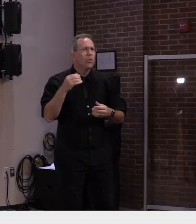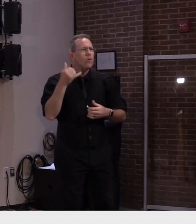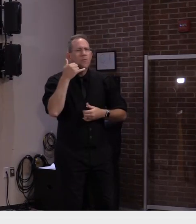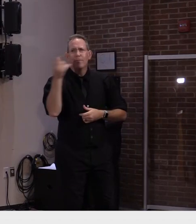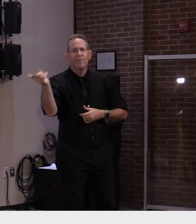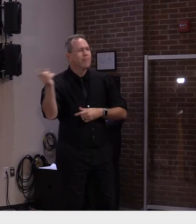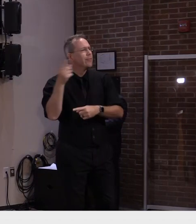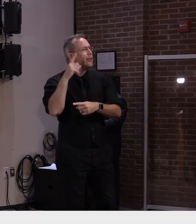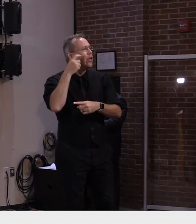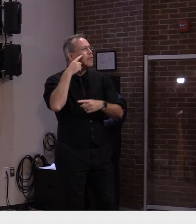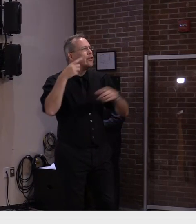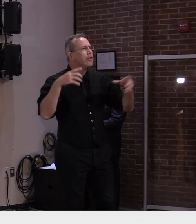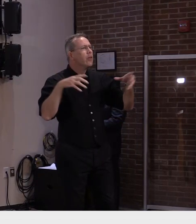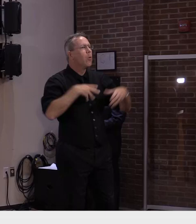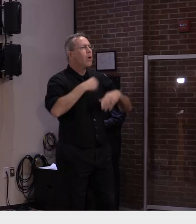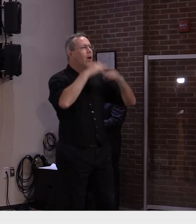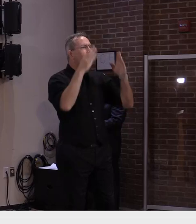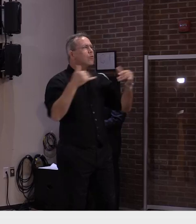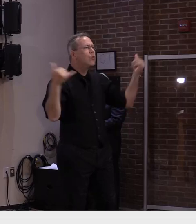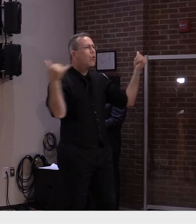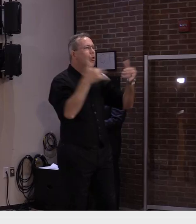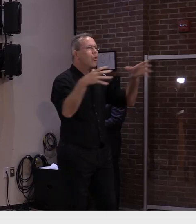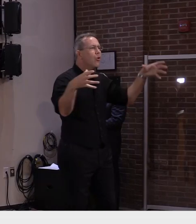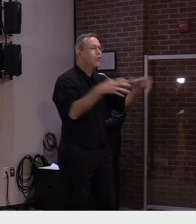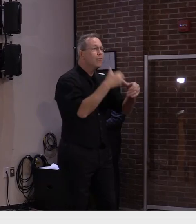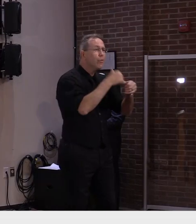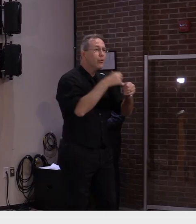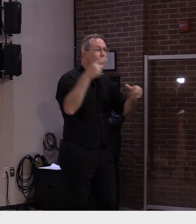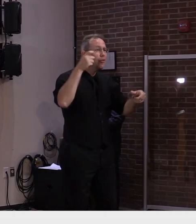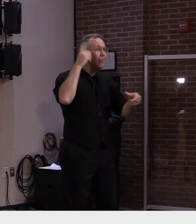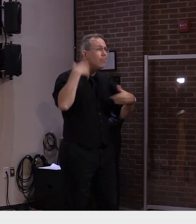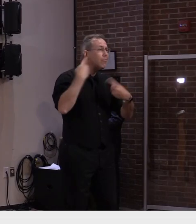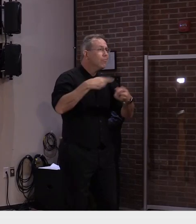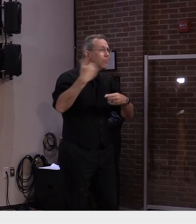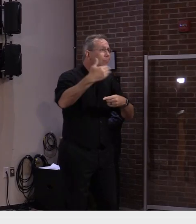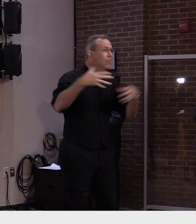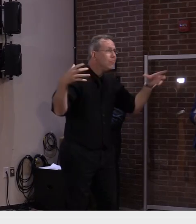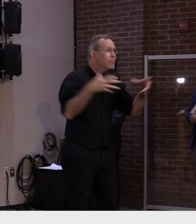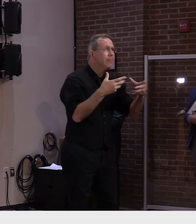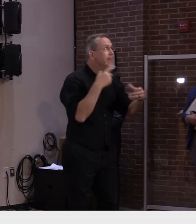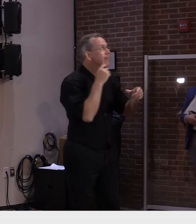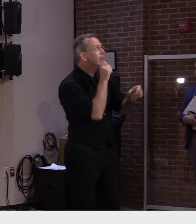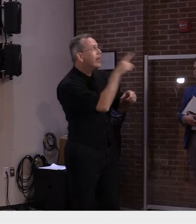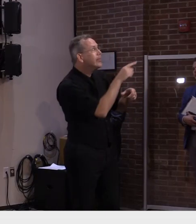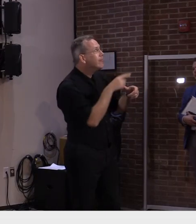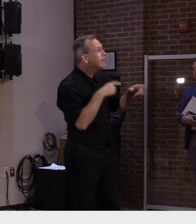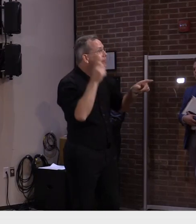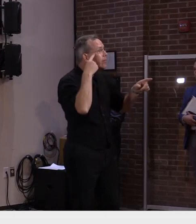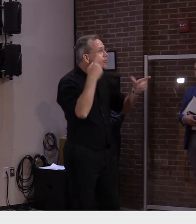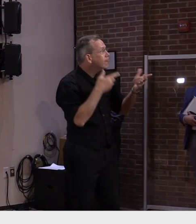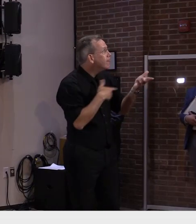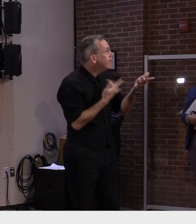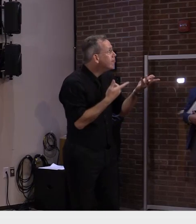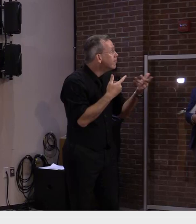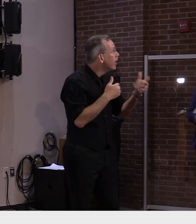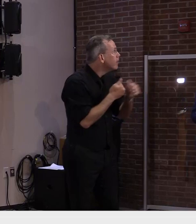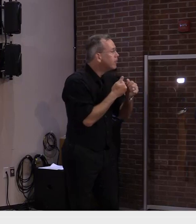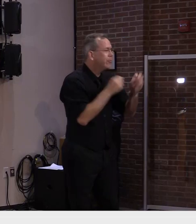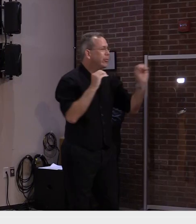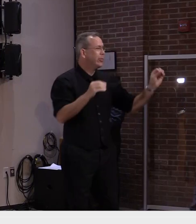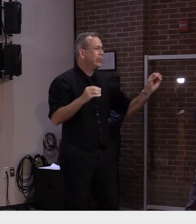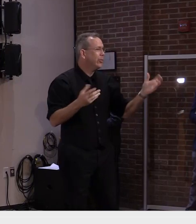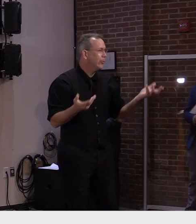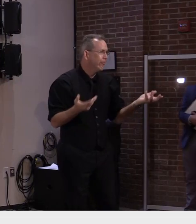intel or even speculation as to what the heck the U.S. is doing. Yeah, I share their frustration as well as